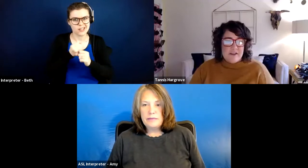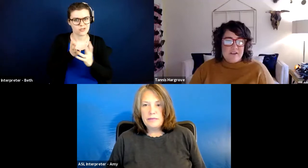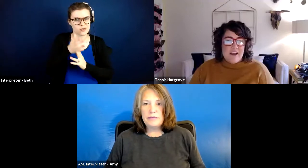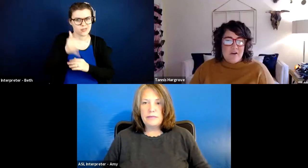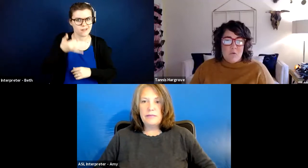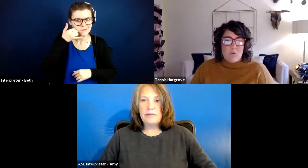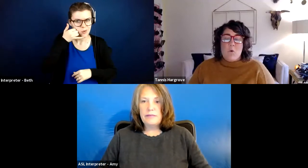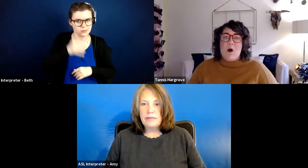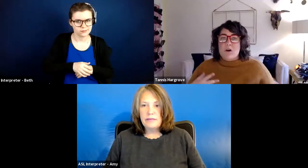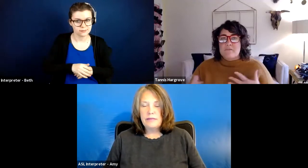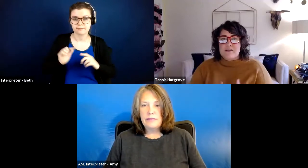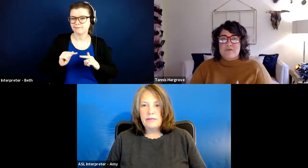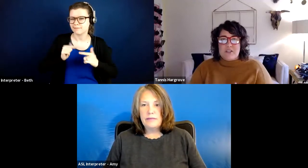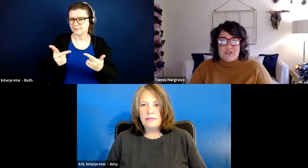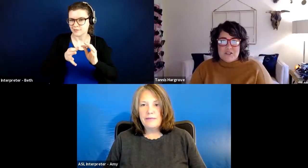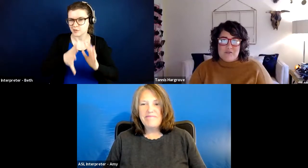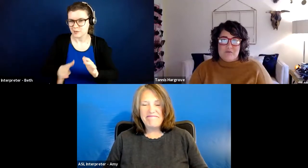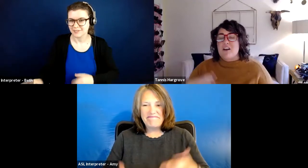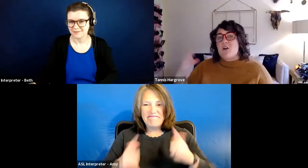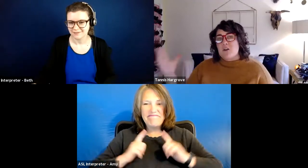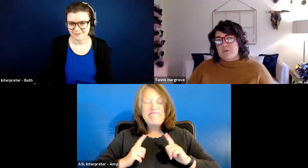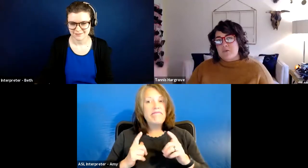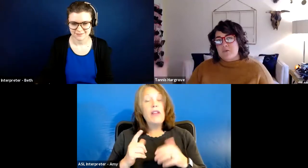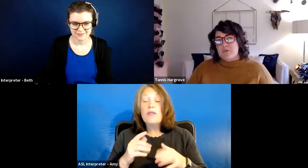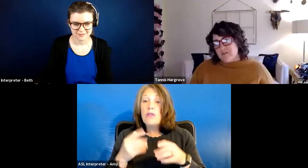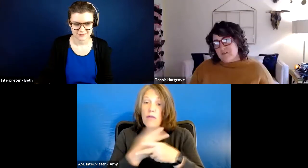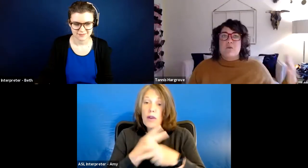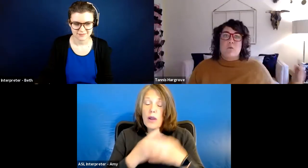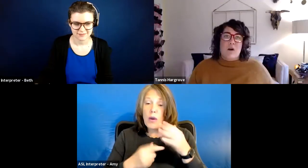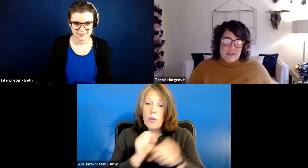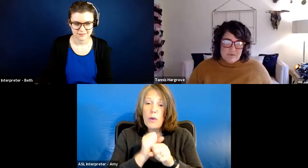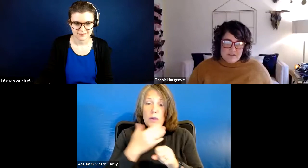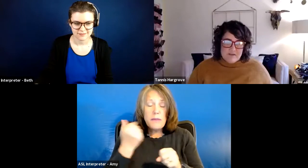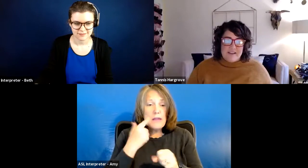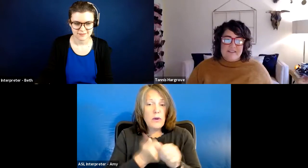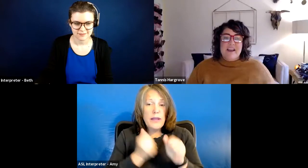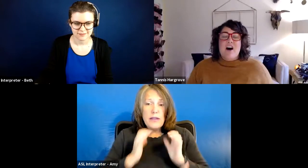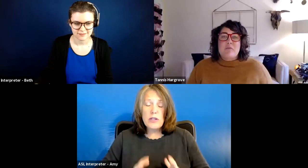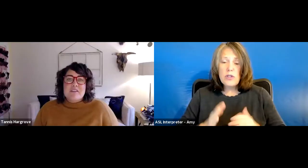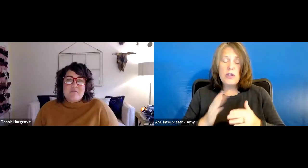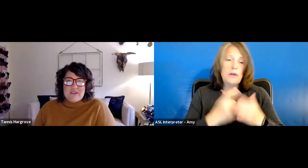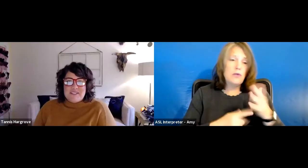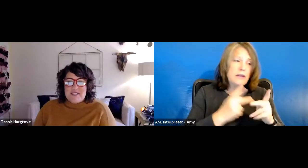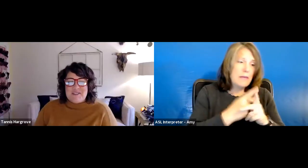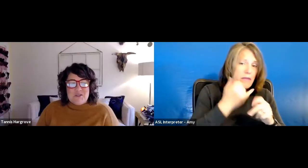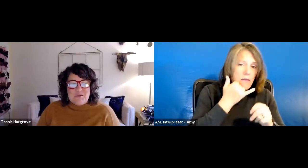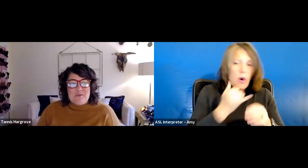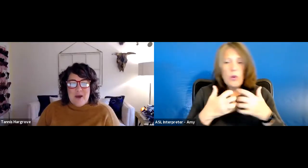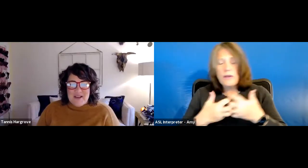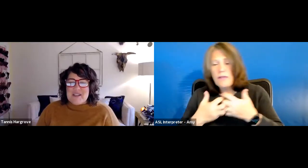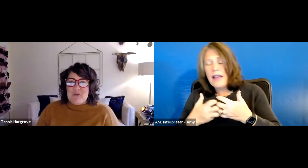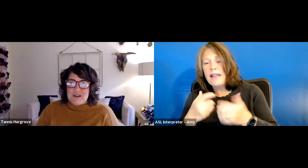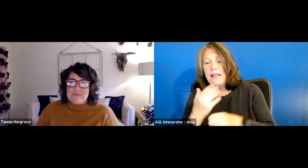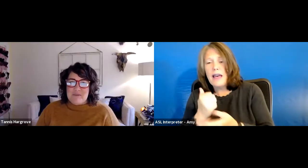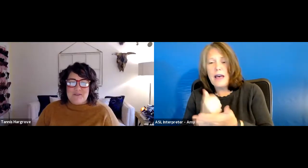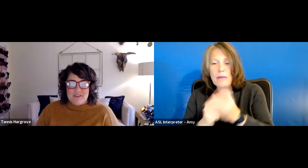So then figuring out what works best for each consumer, would it be working on the phone, what type of device, helping them understand